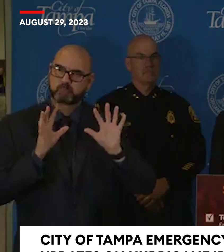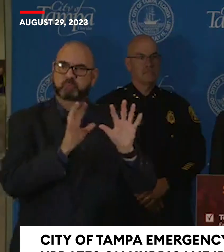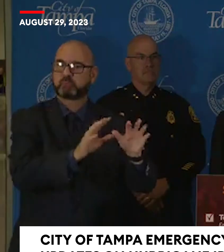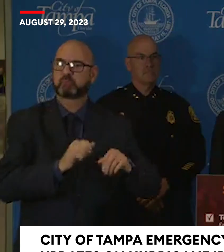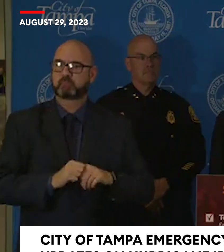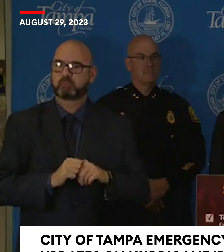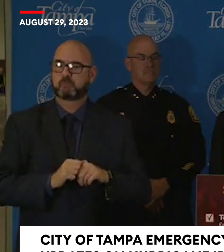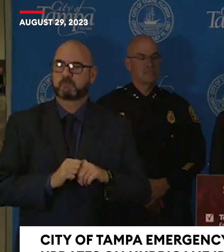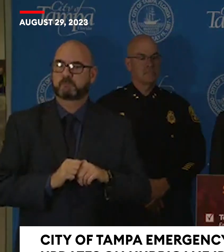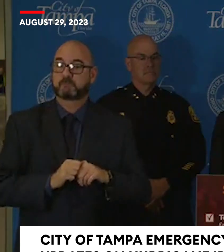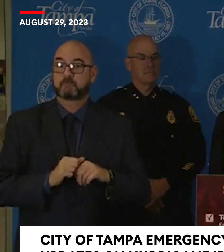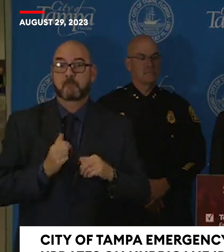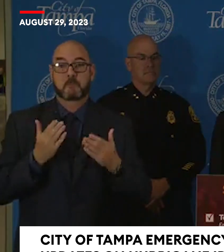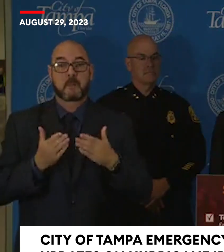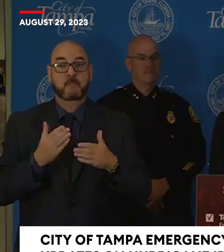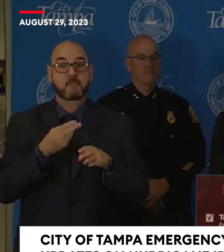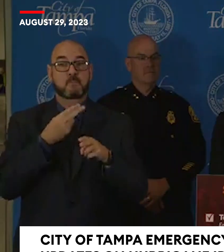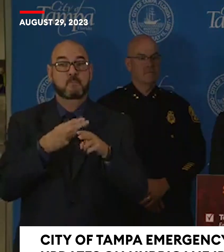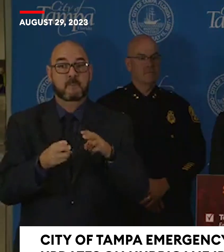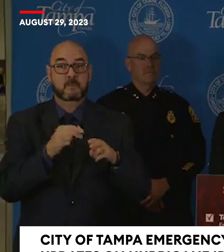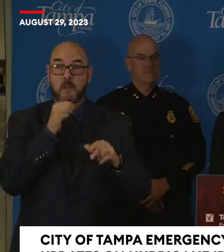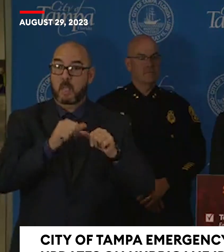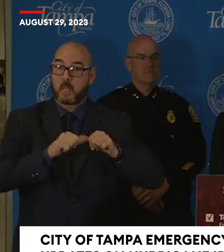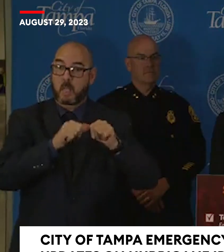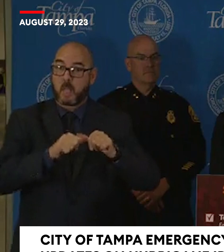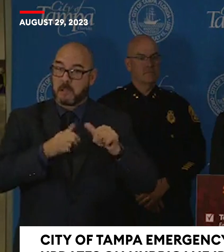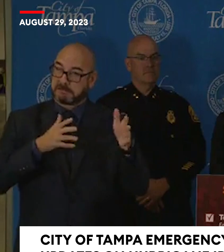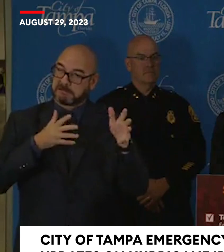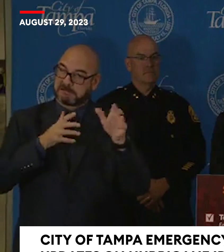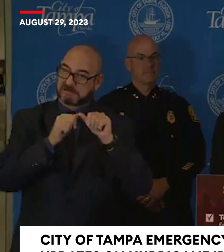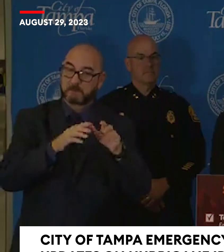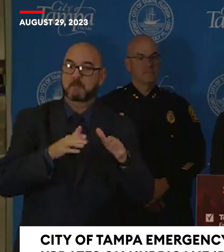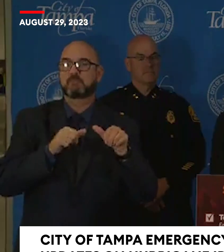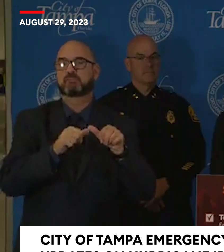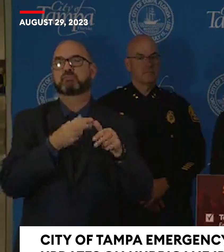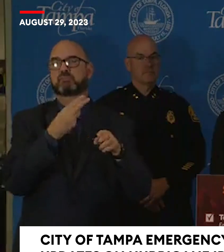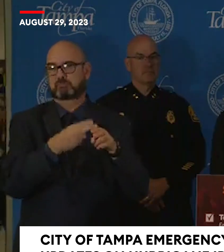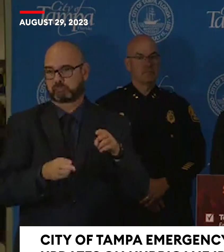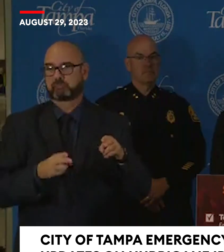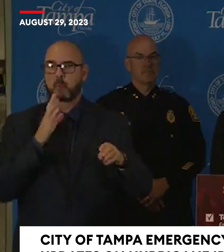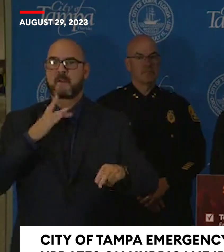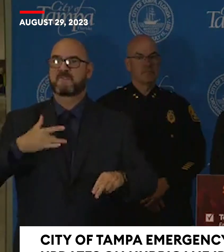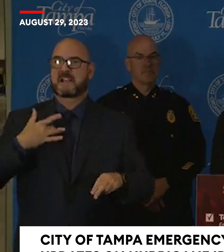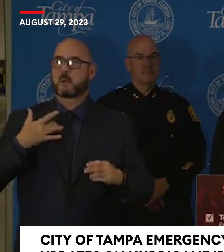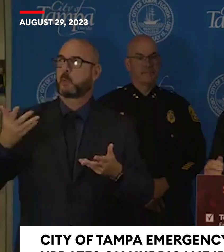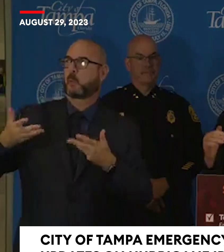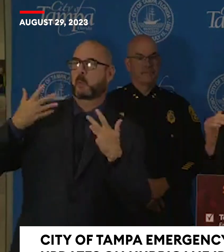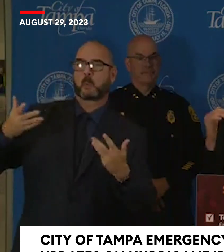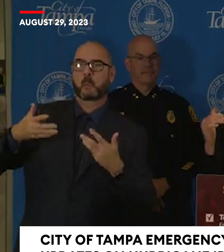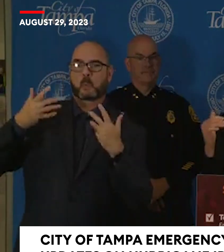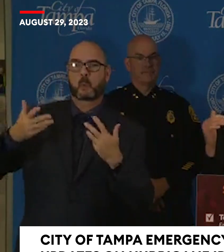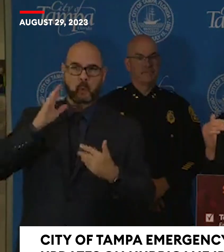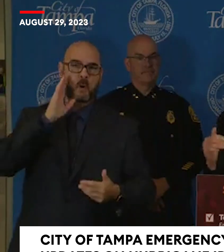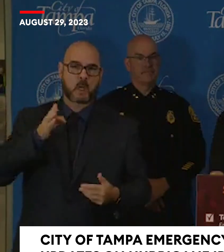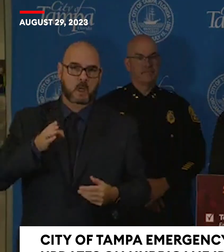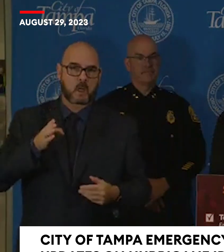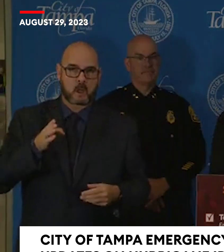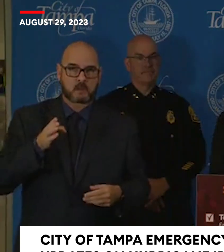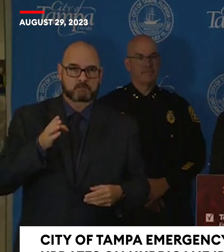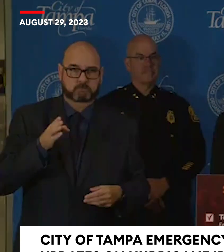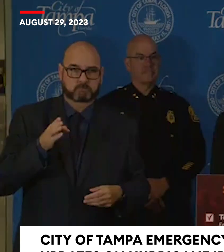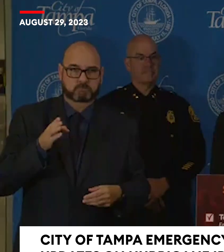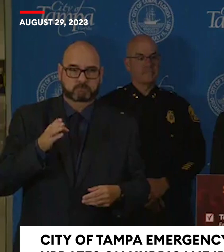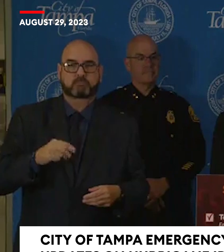sustained, but we should feel hurricane force winds from Adelia. And that will be